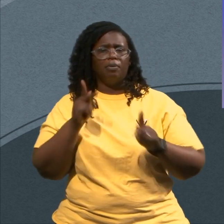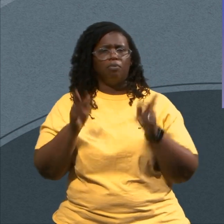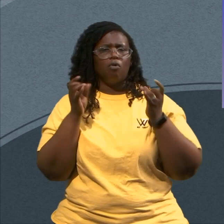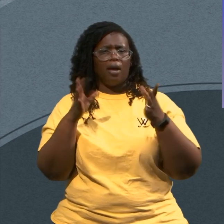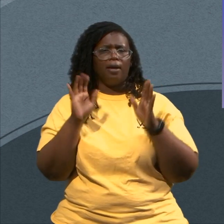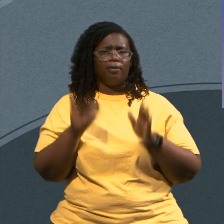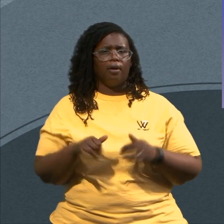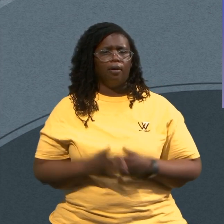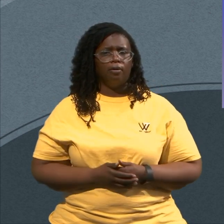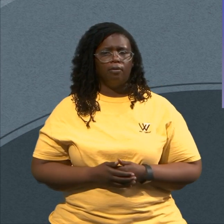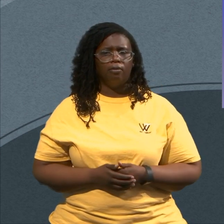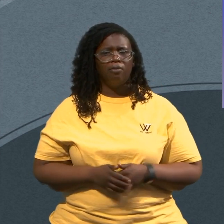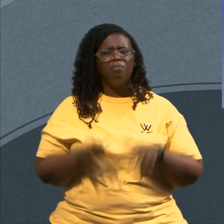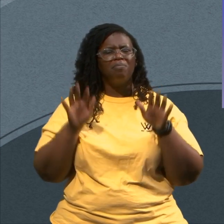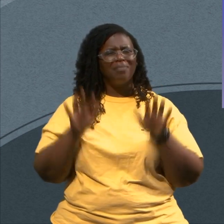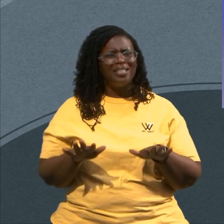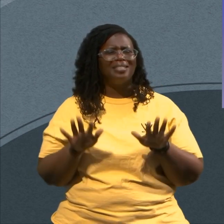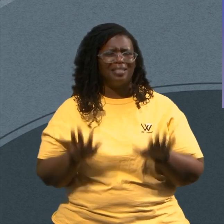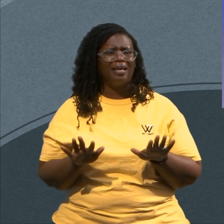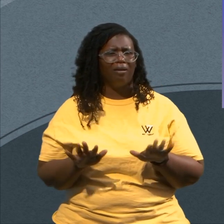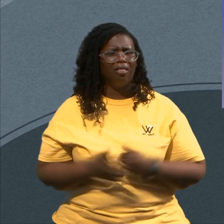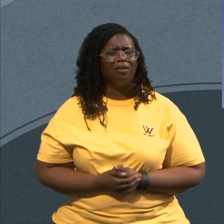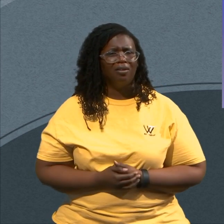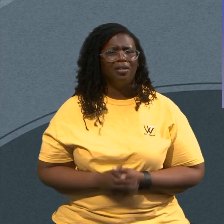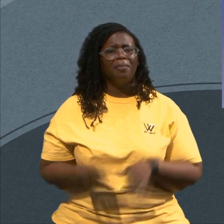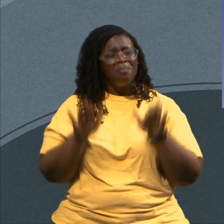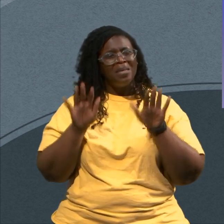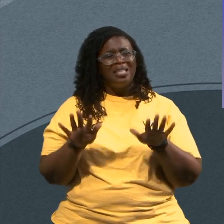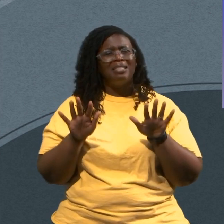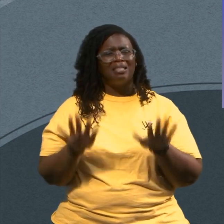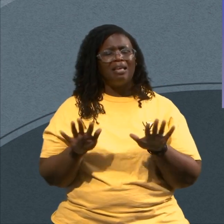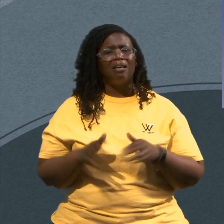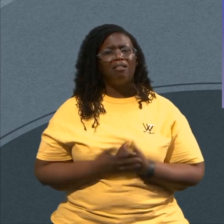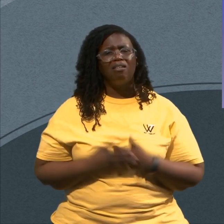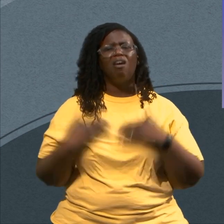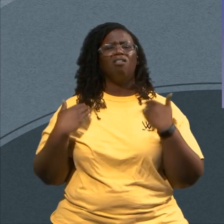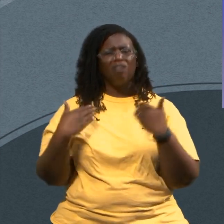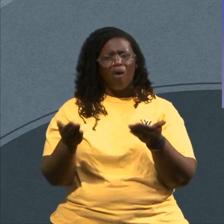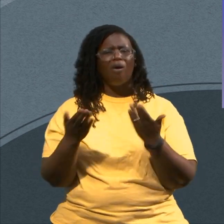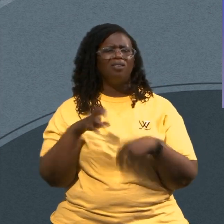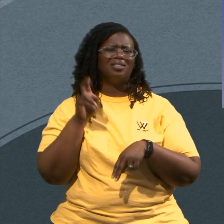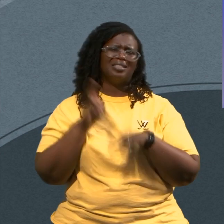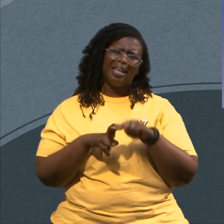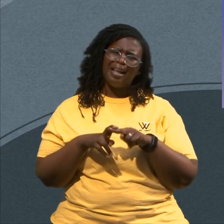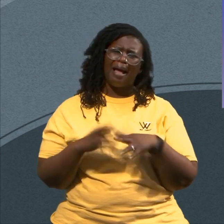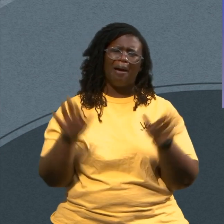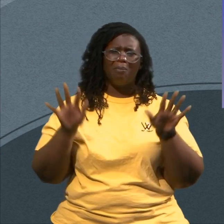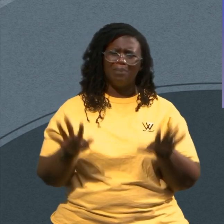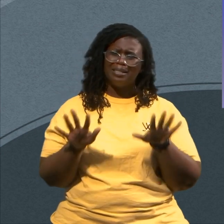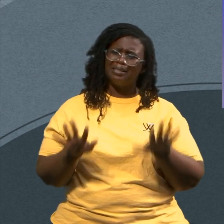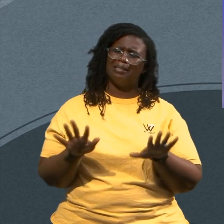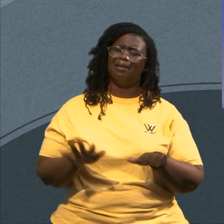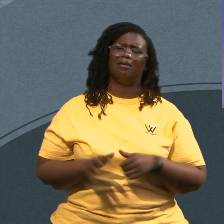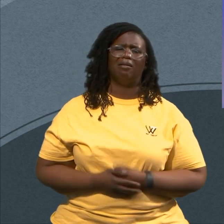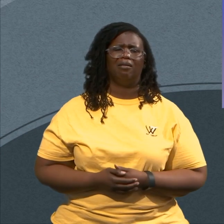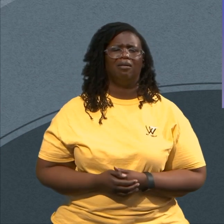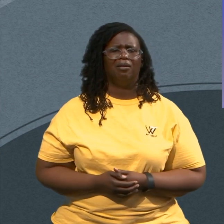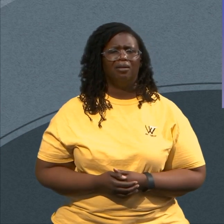Still Go Somewhere And Sit Down Let Me Unpack This For A Moment The First Reason I Hit Pause Is To